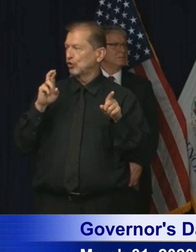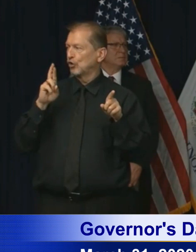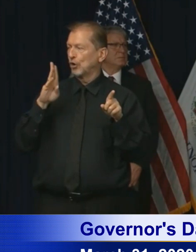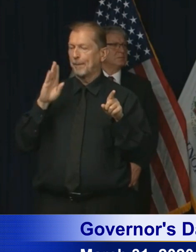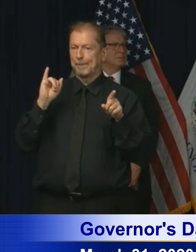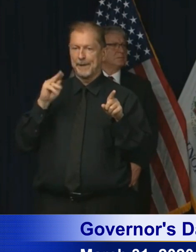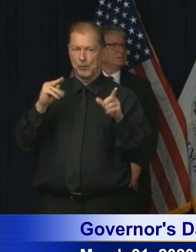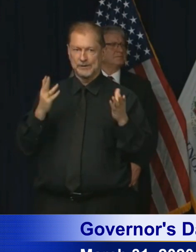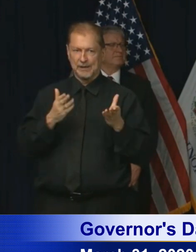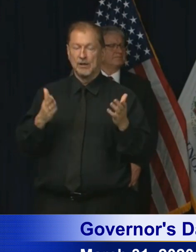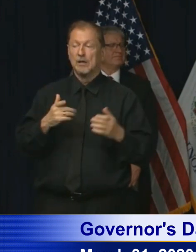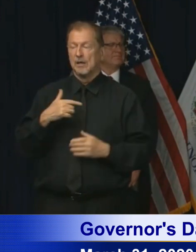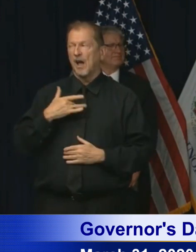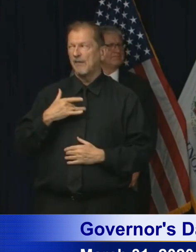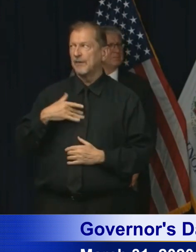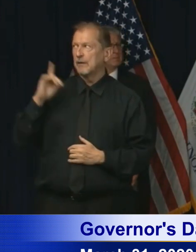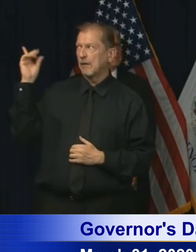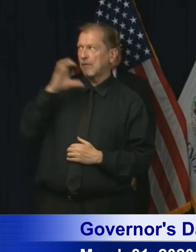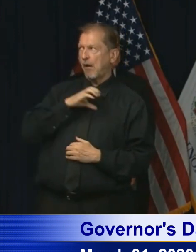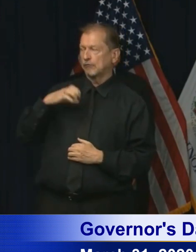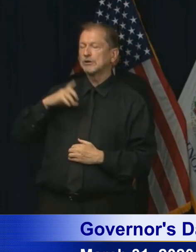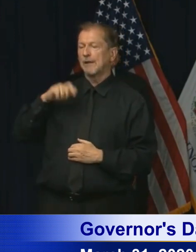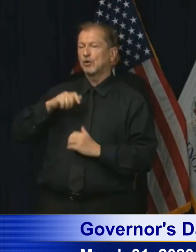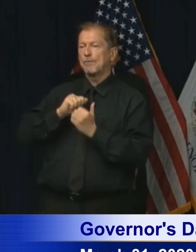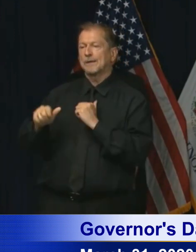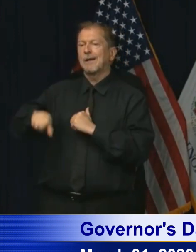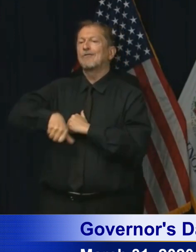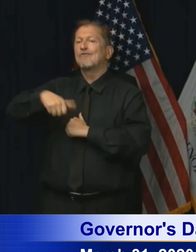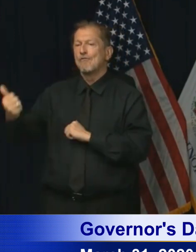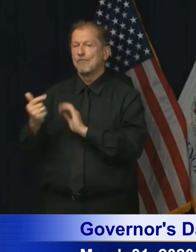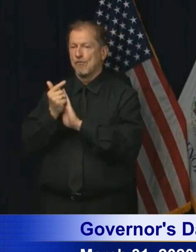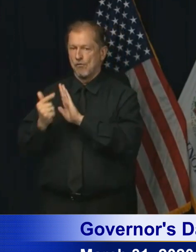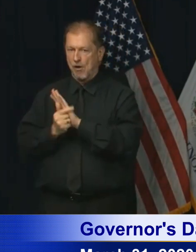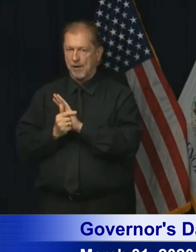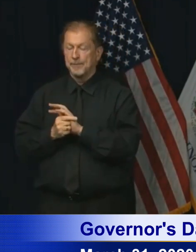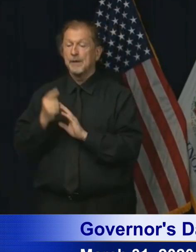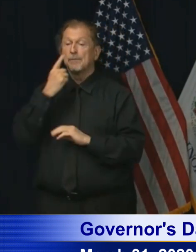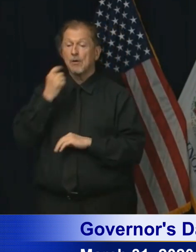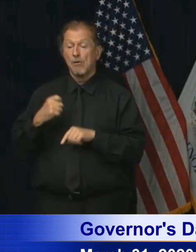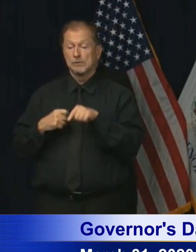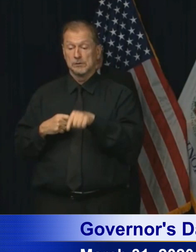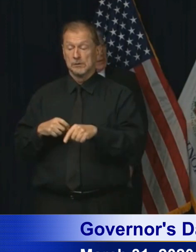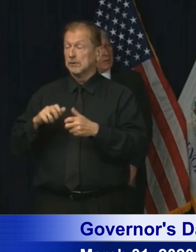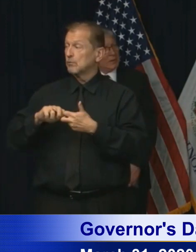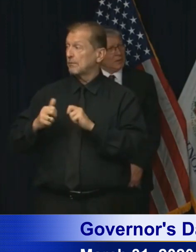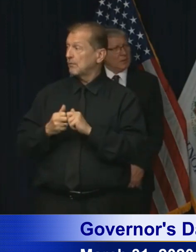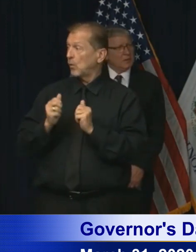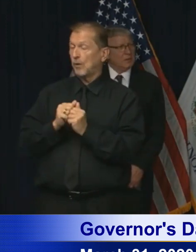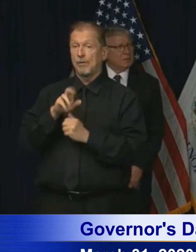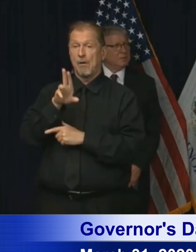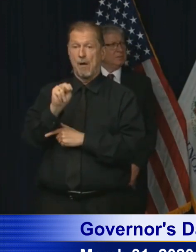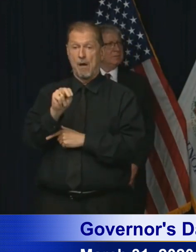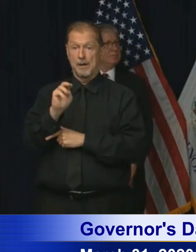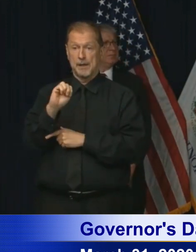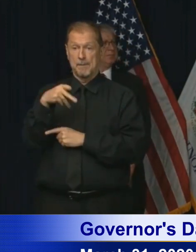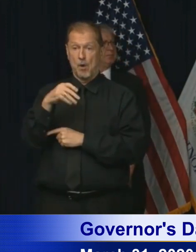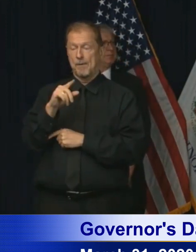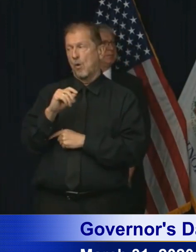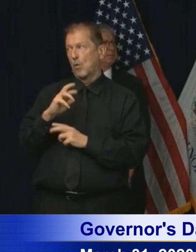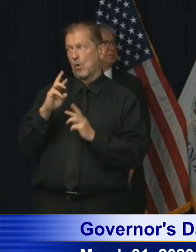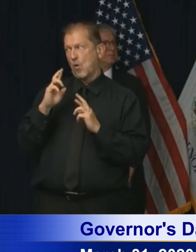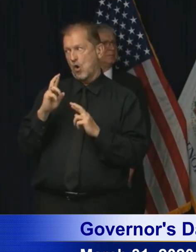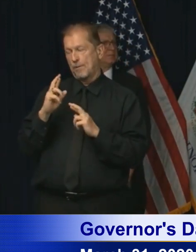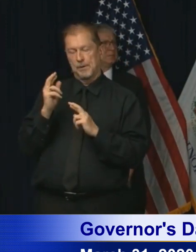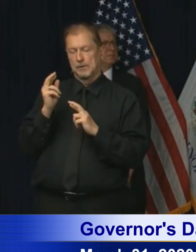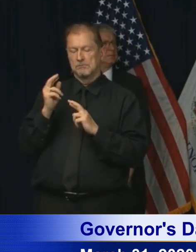see another relief package because not only is there an unemployment problem, which, you know, hopefully it will be only four months or